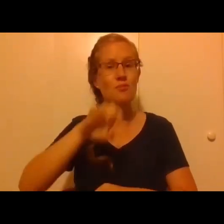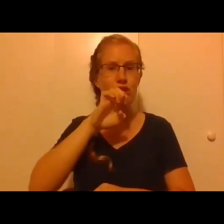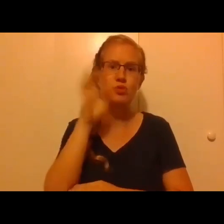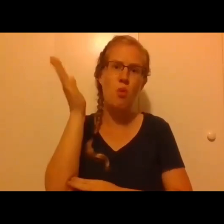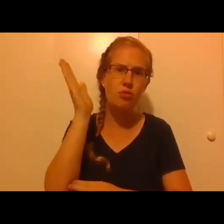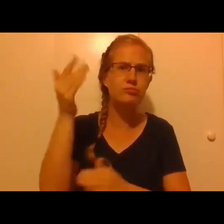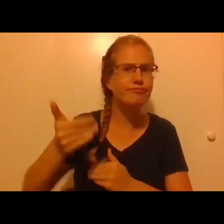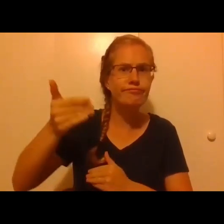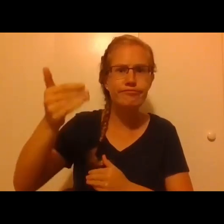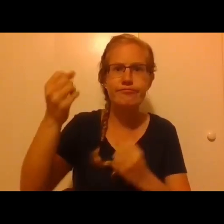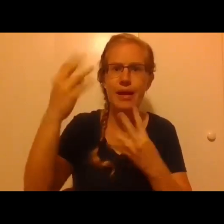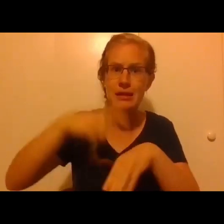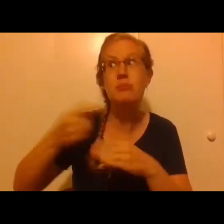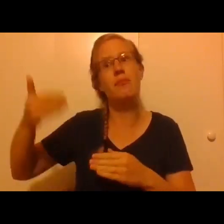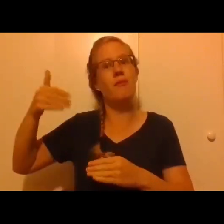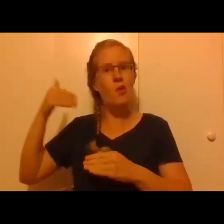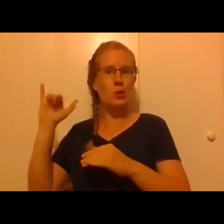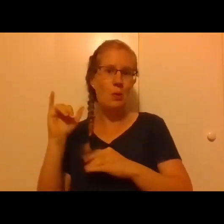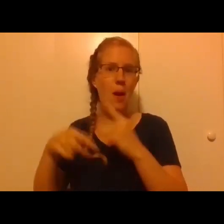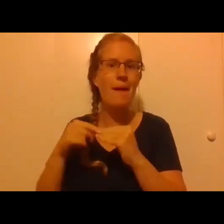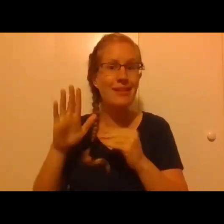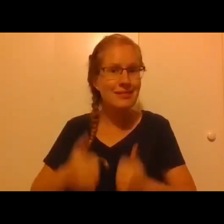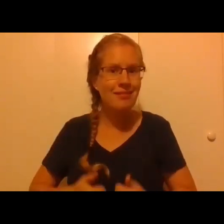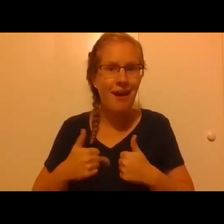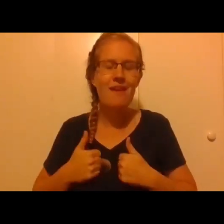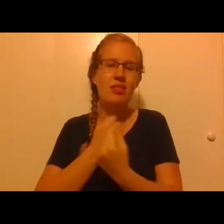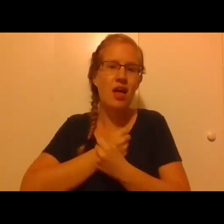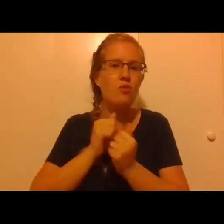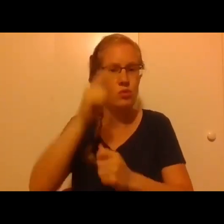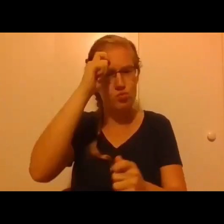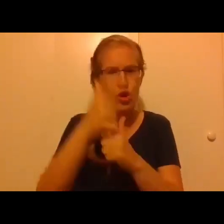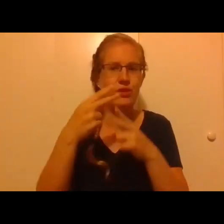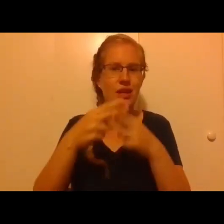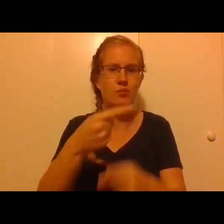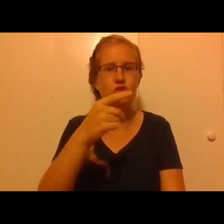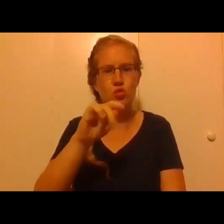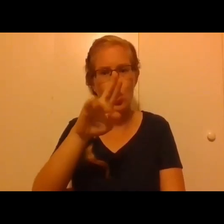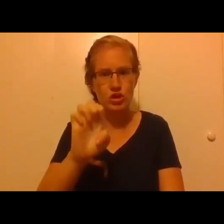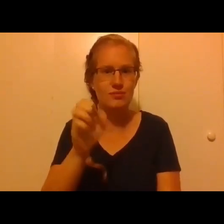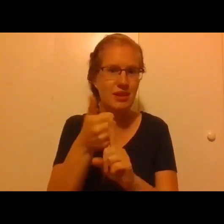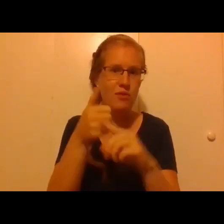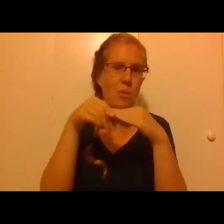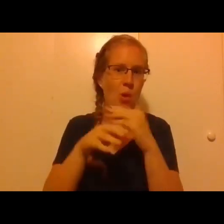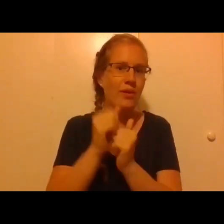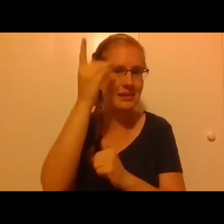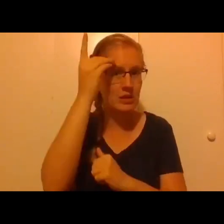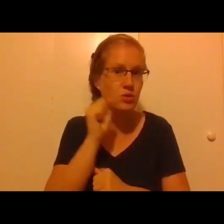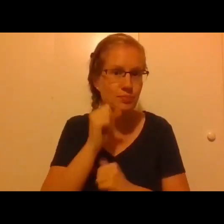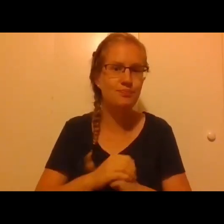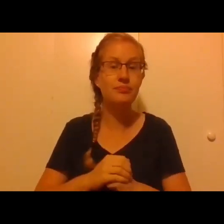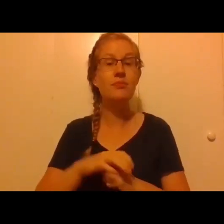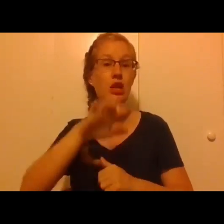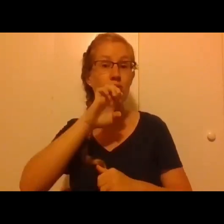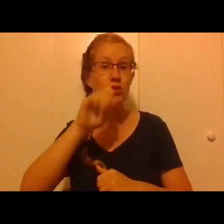then and probably before then about his life and love with his brother George, who was born with Down Syndrome. Archbishop